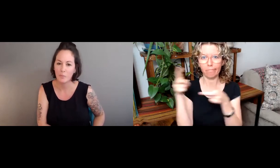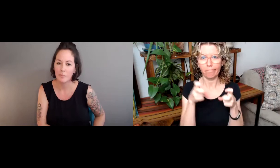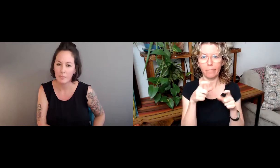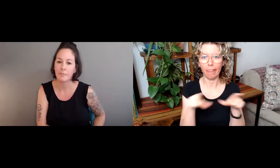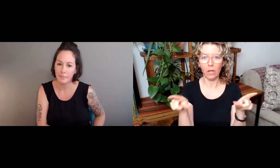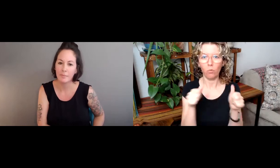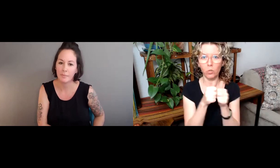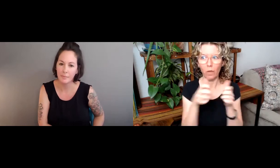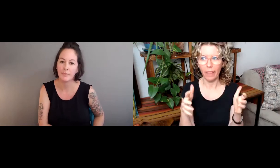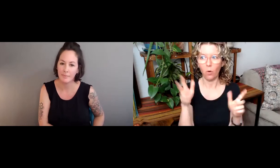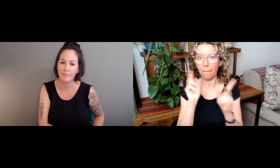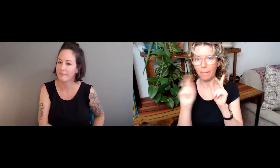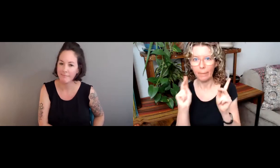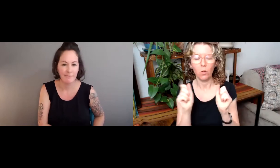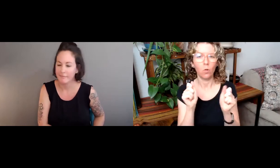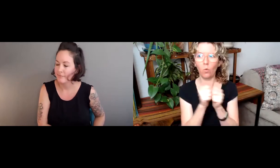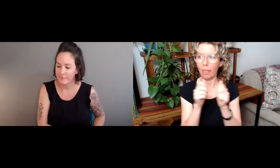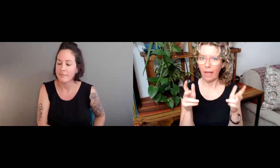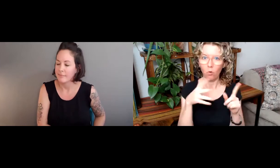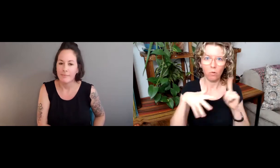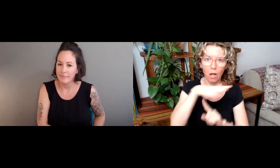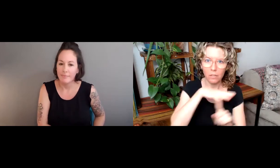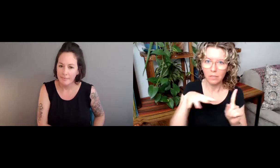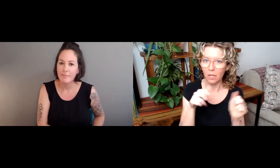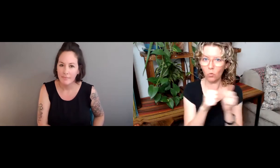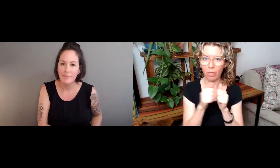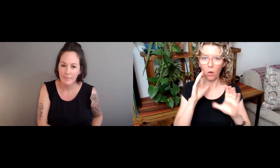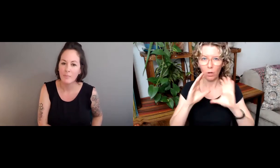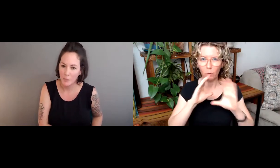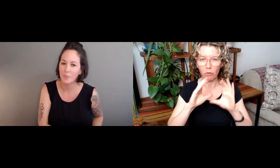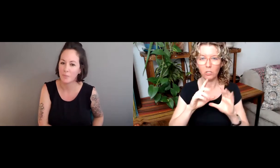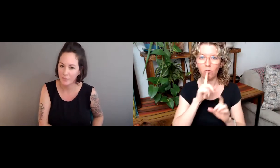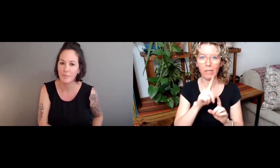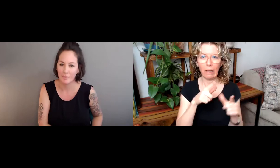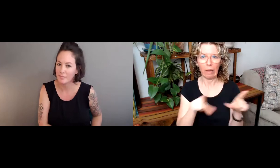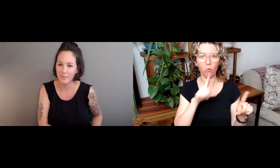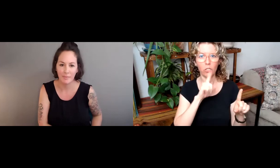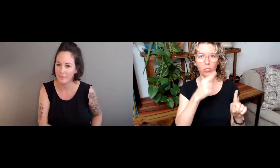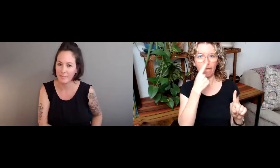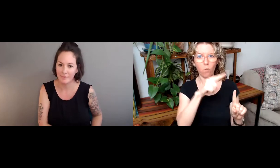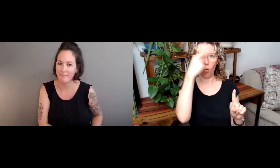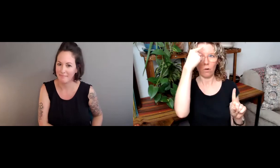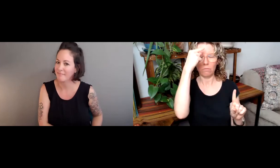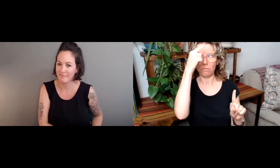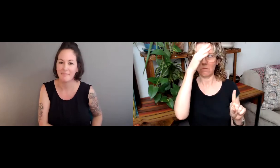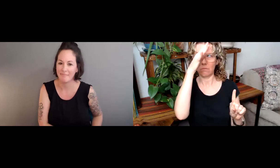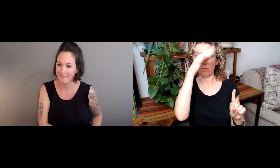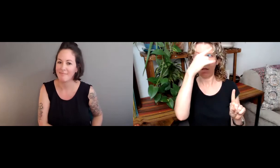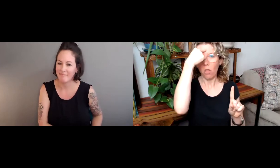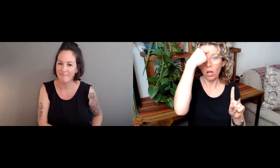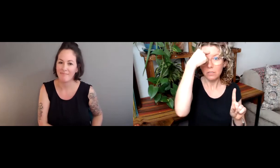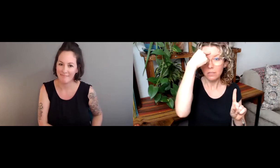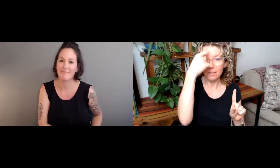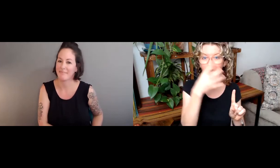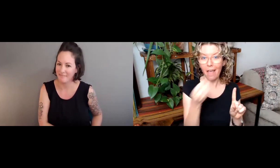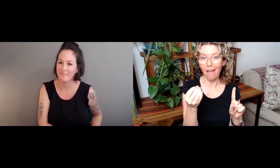The traditional aspect of language is that it's more devoid of people and context. That language is